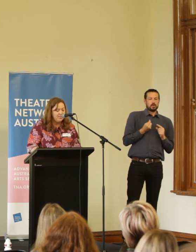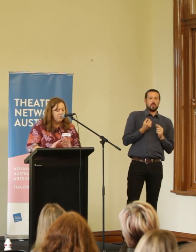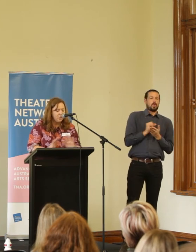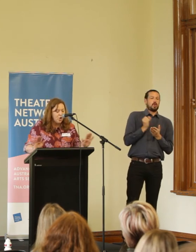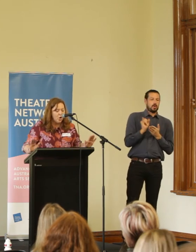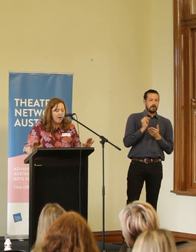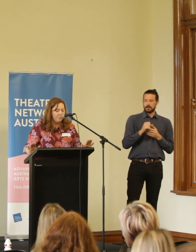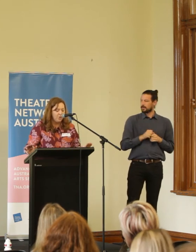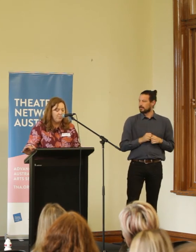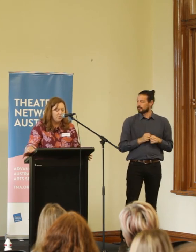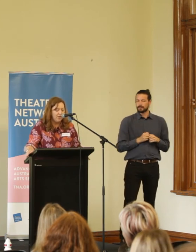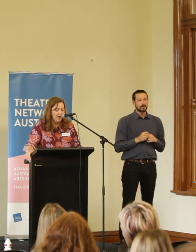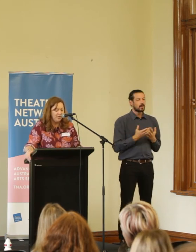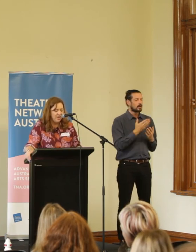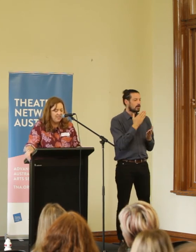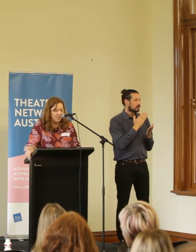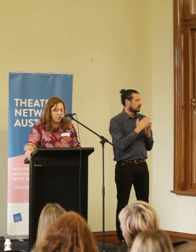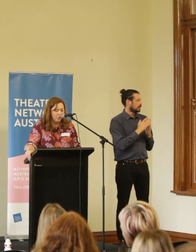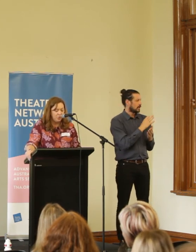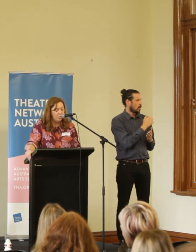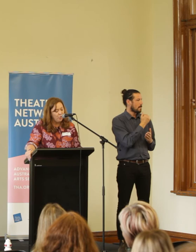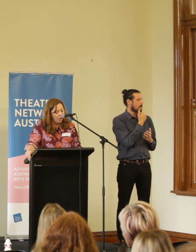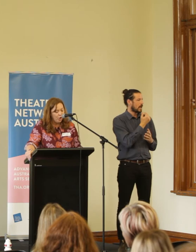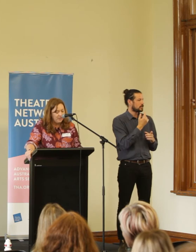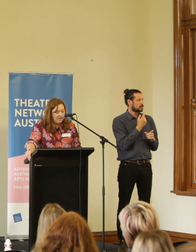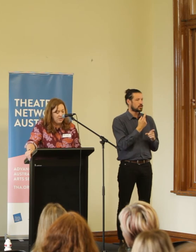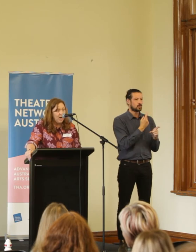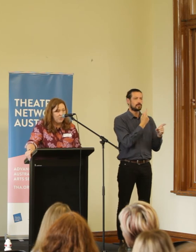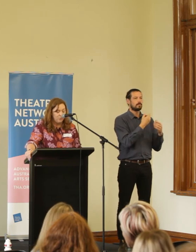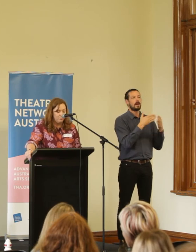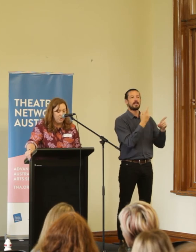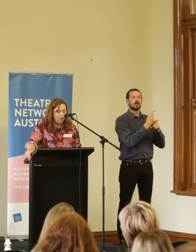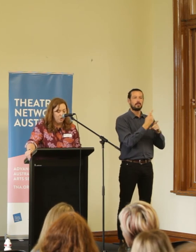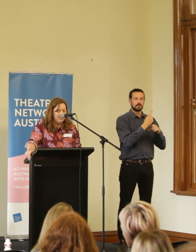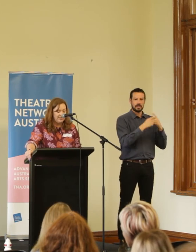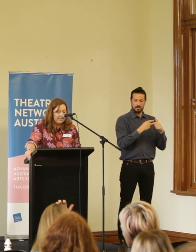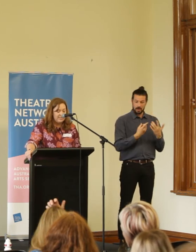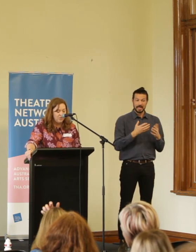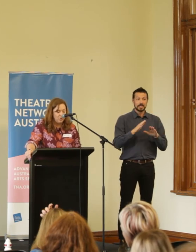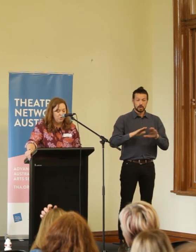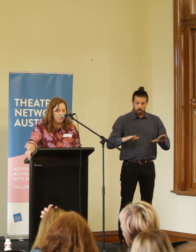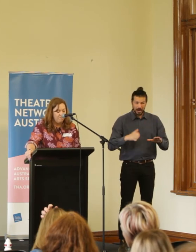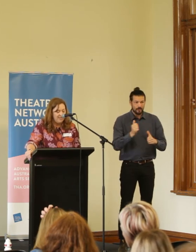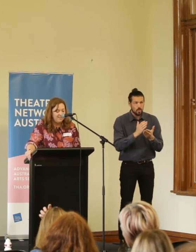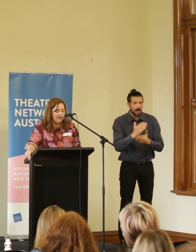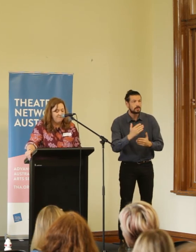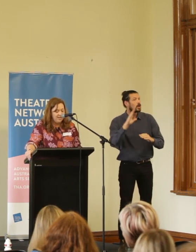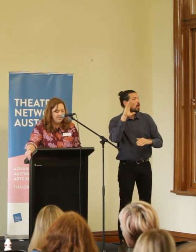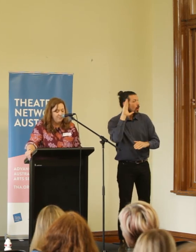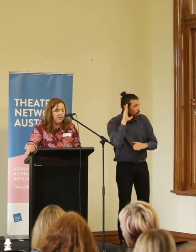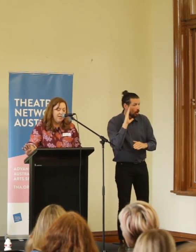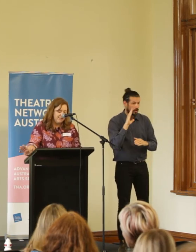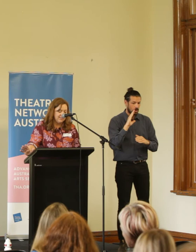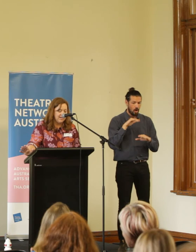There was little to no public commentary around the idea that children were not only entitled to be heard and listened to on matters that